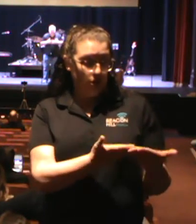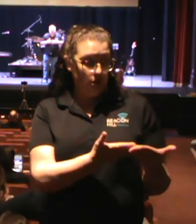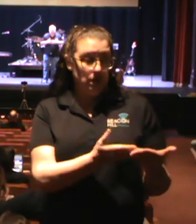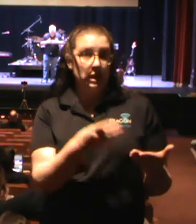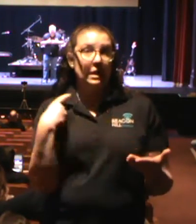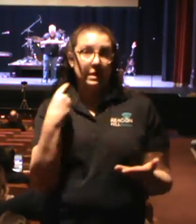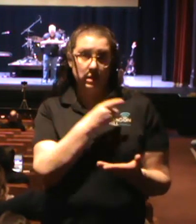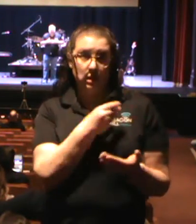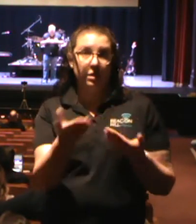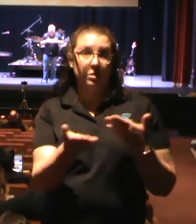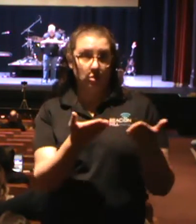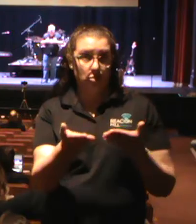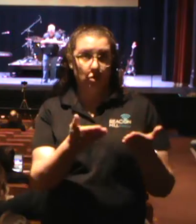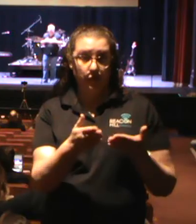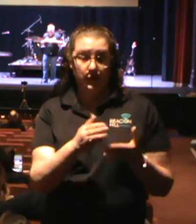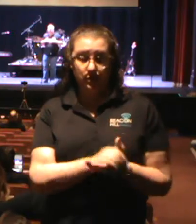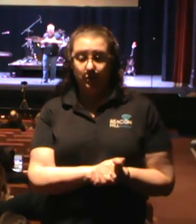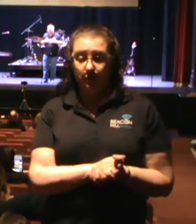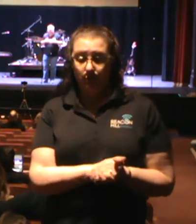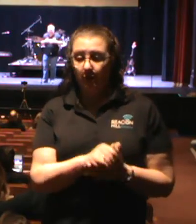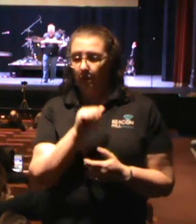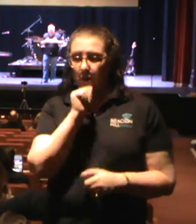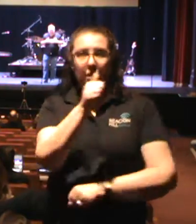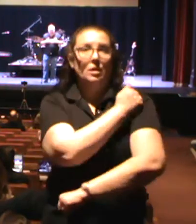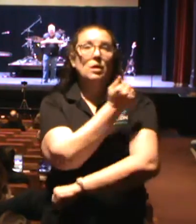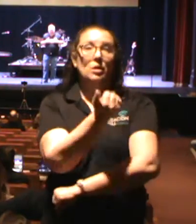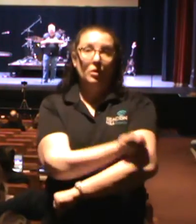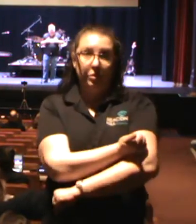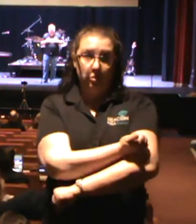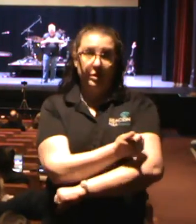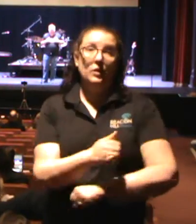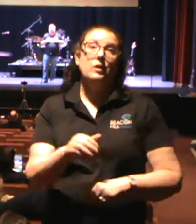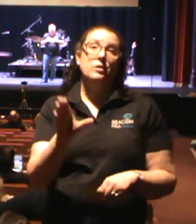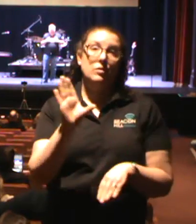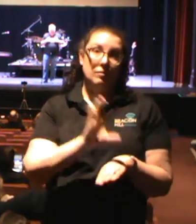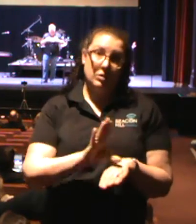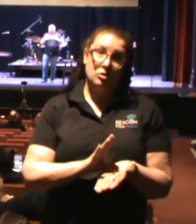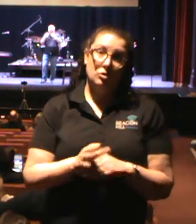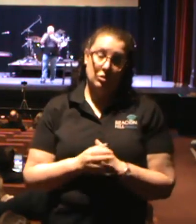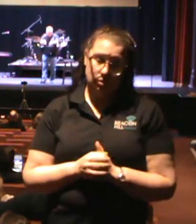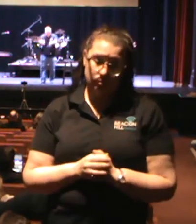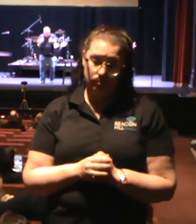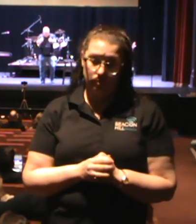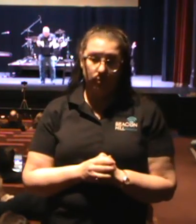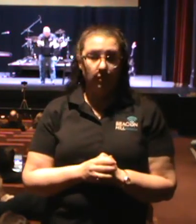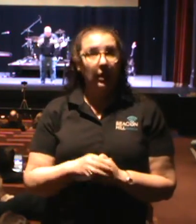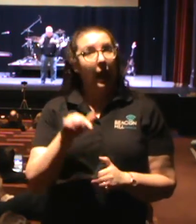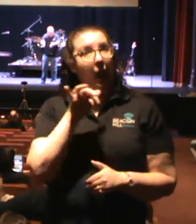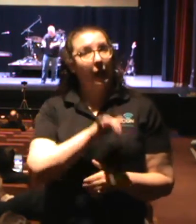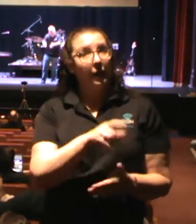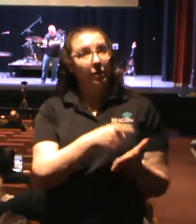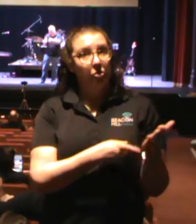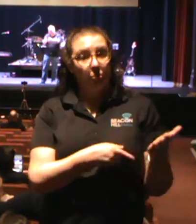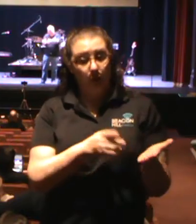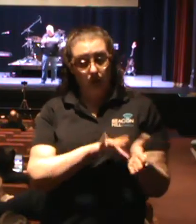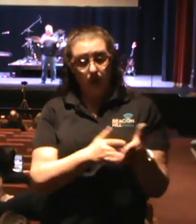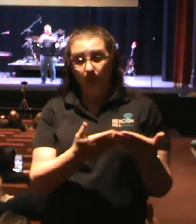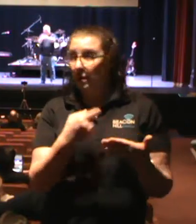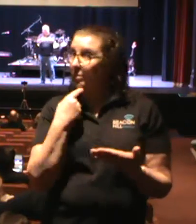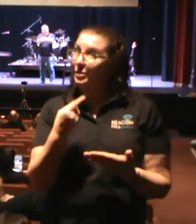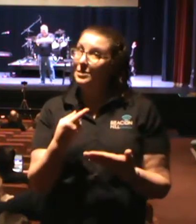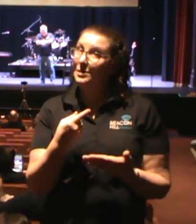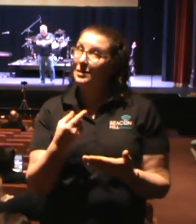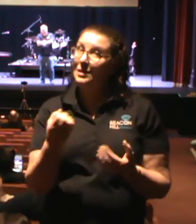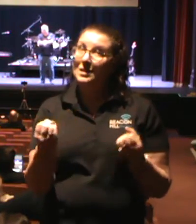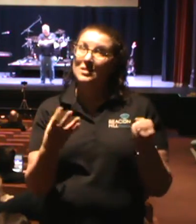and not authoritarians of the church. This is what the Bible is saying. And so a lot of us